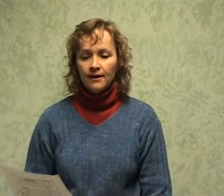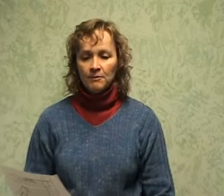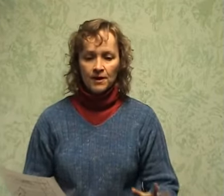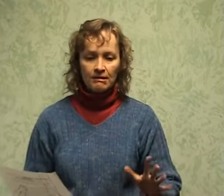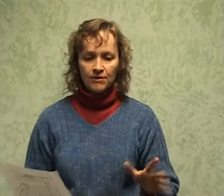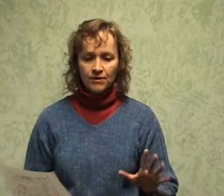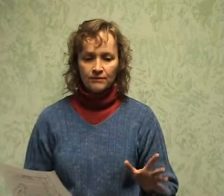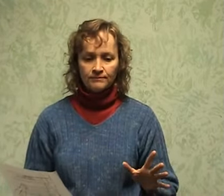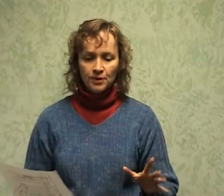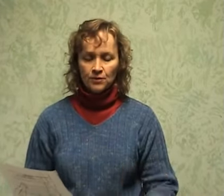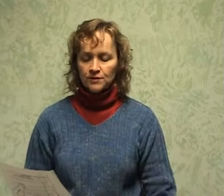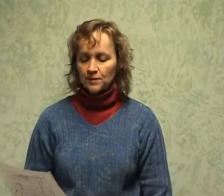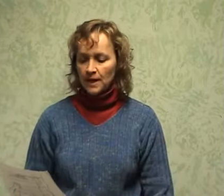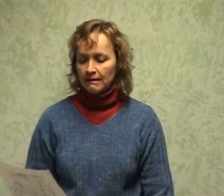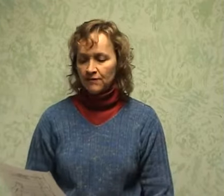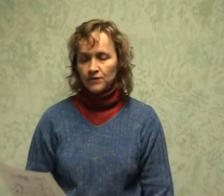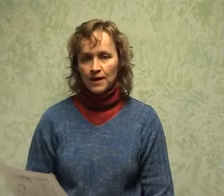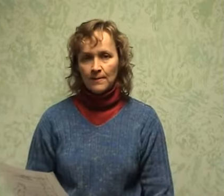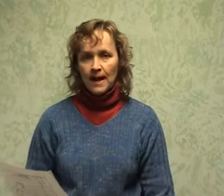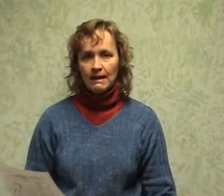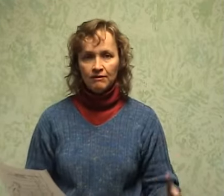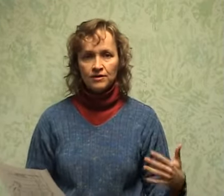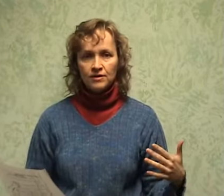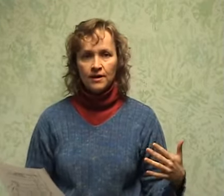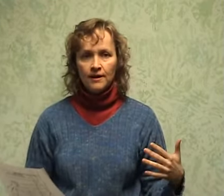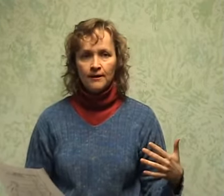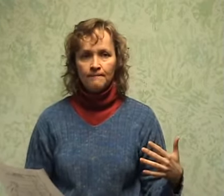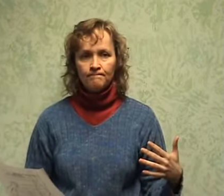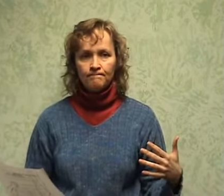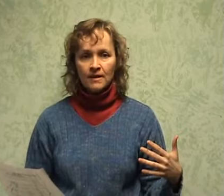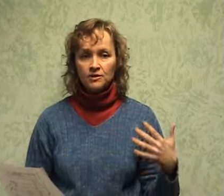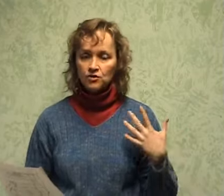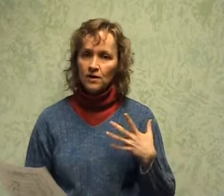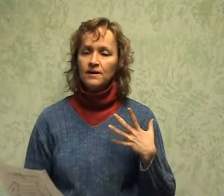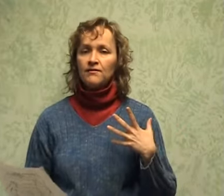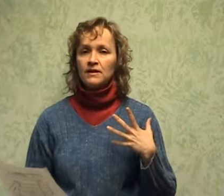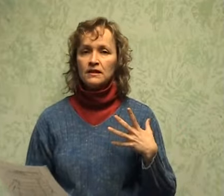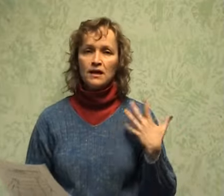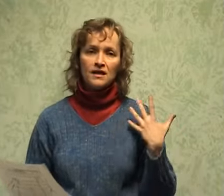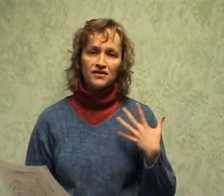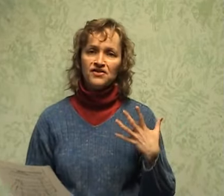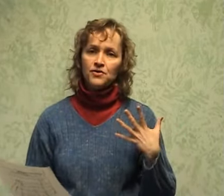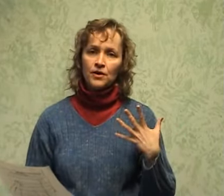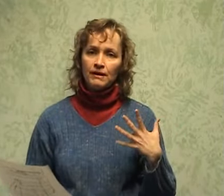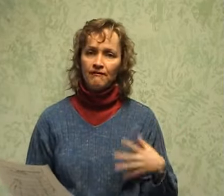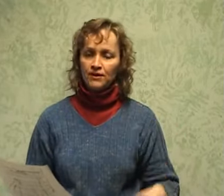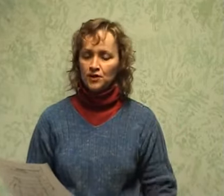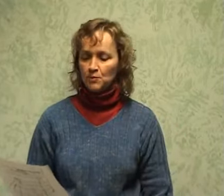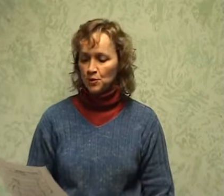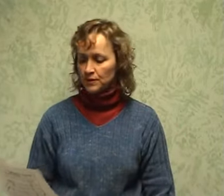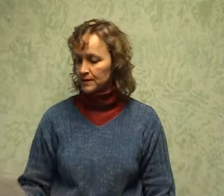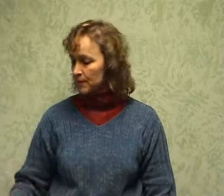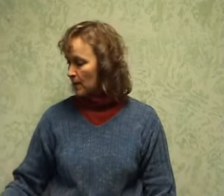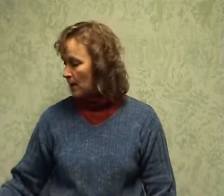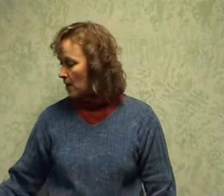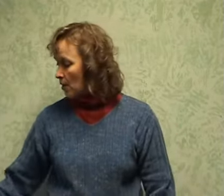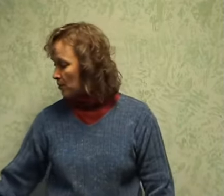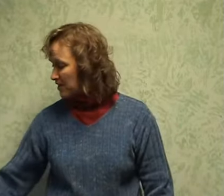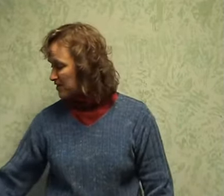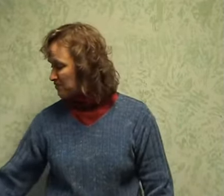and then other minerals in the body, if those are out of balance, it strongly affects the neck, it strongly affects our moods. What this